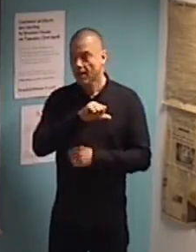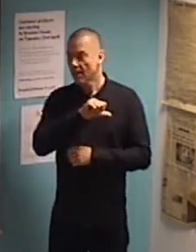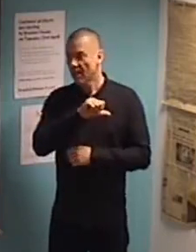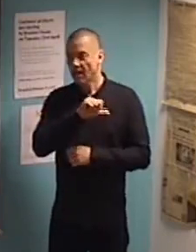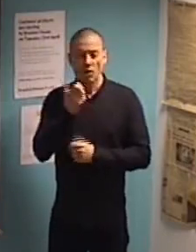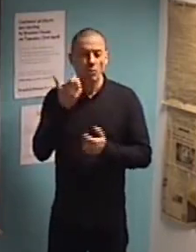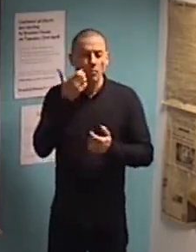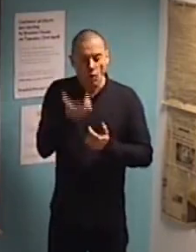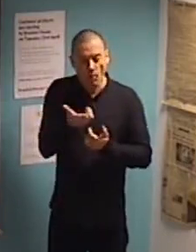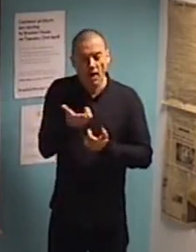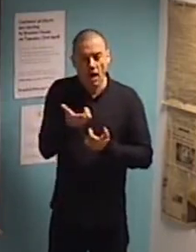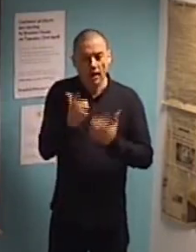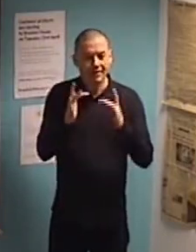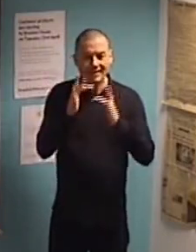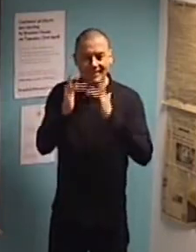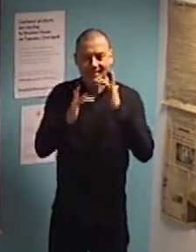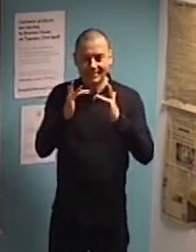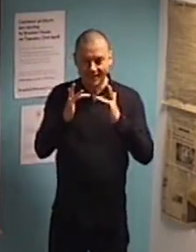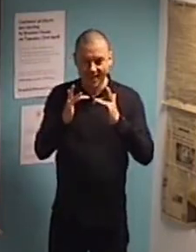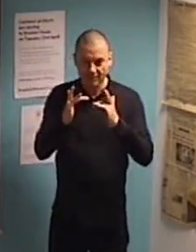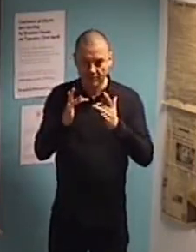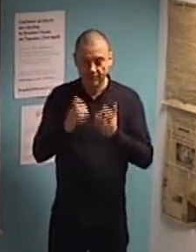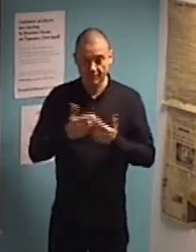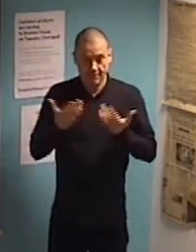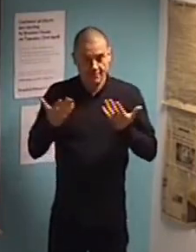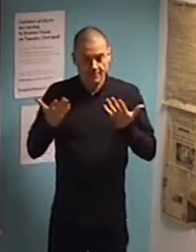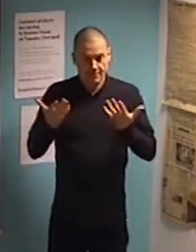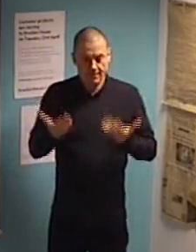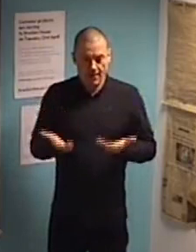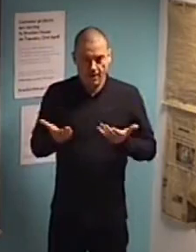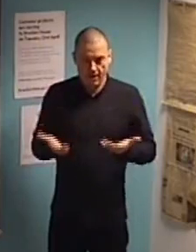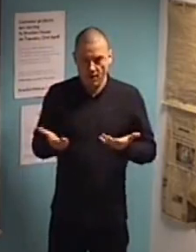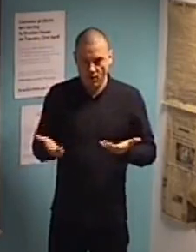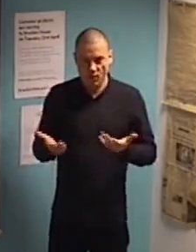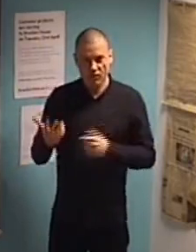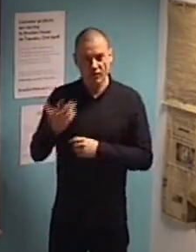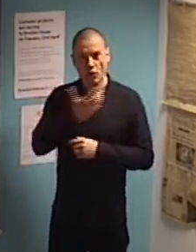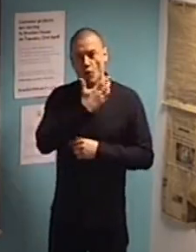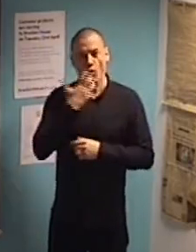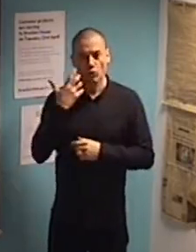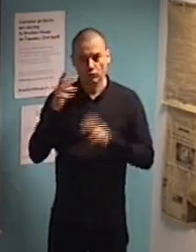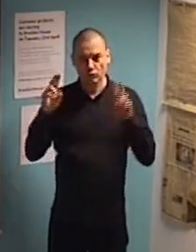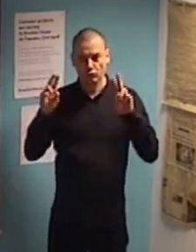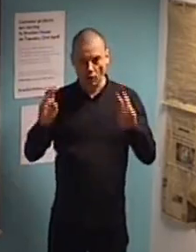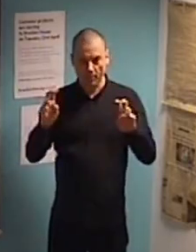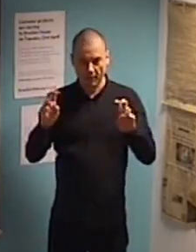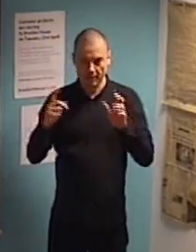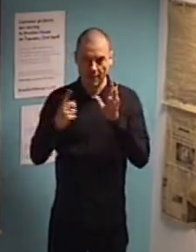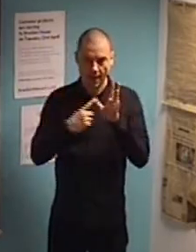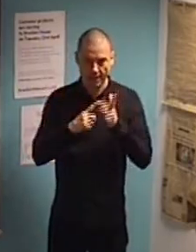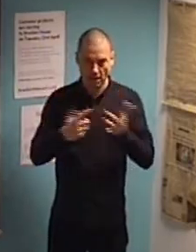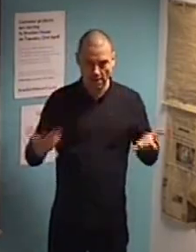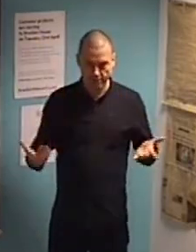obviously. And then now I think the hottest topic is about AI.